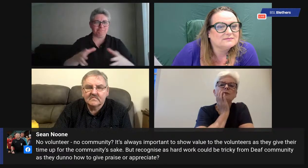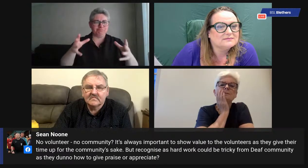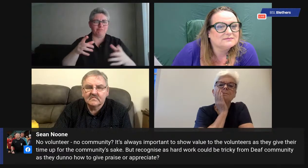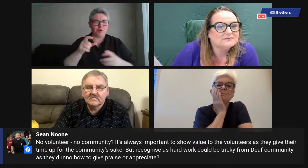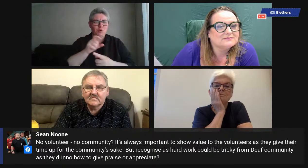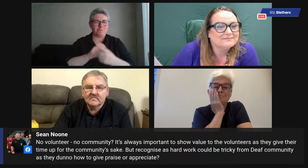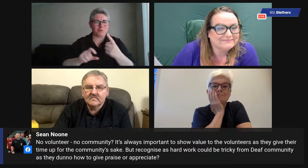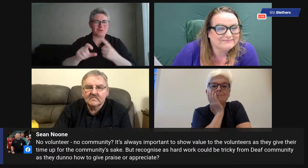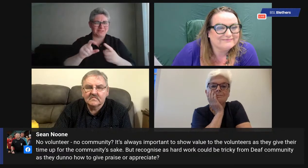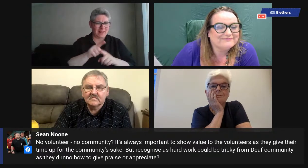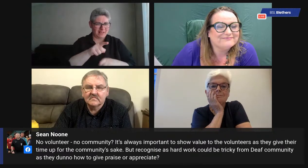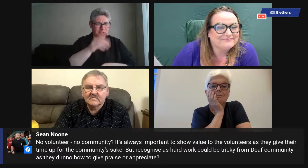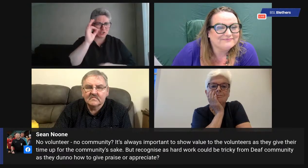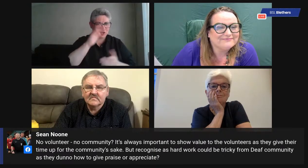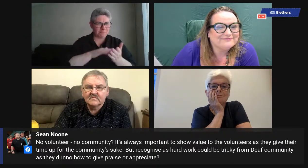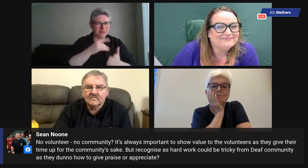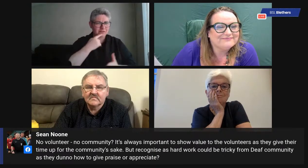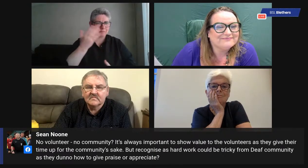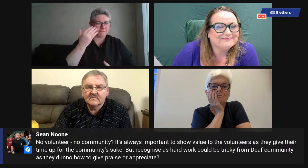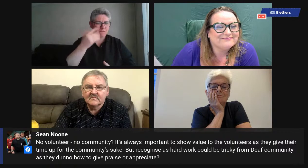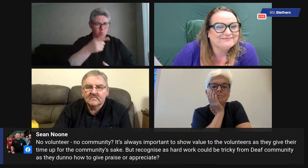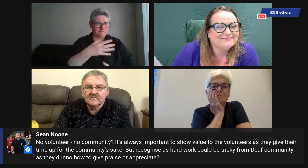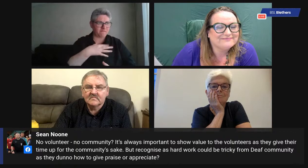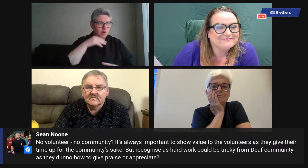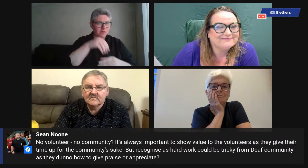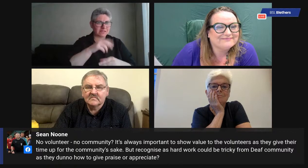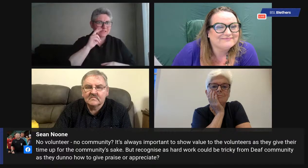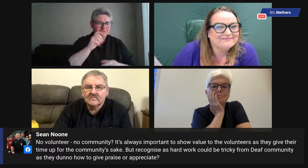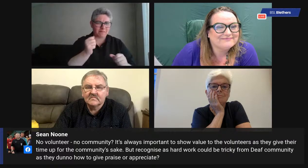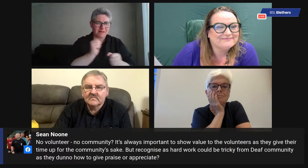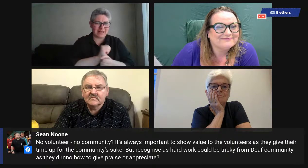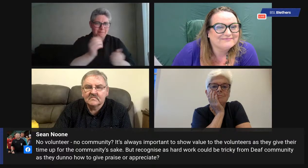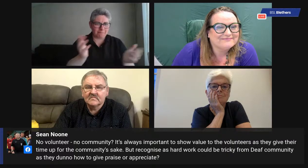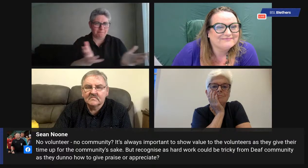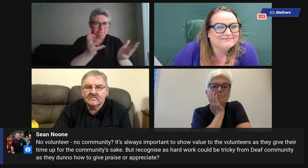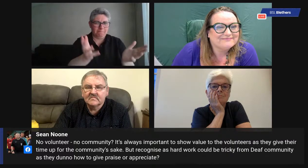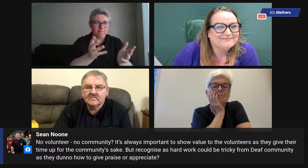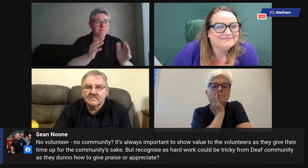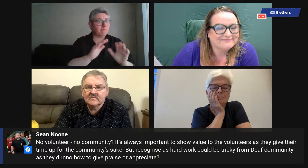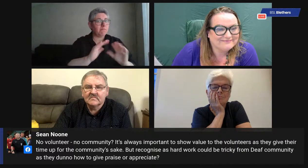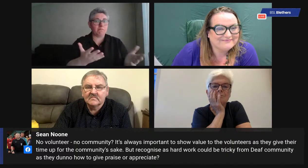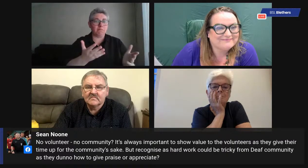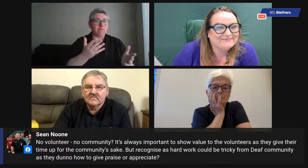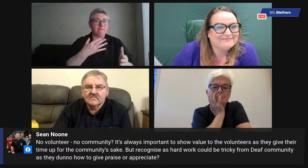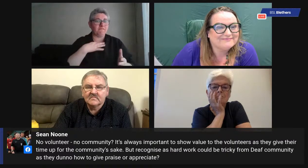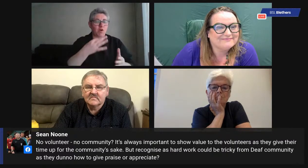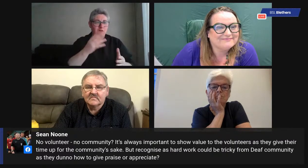But recognise this hard work could be tricky from the deaf community as they don't know how to praise or appreciate our volunteers.